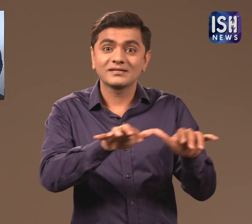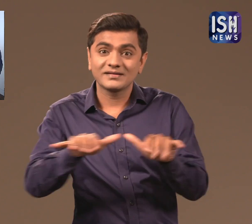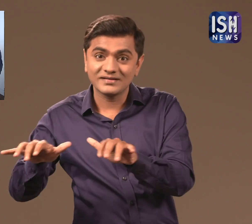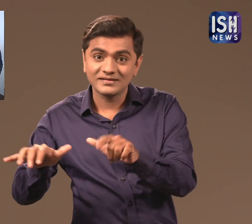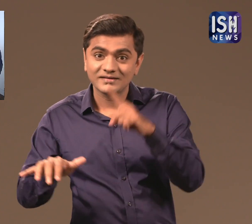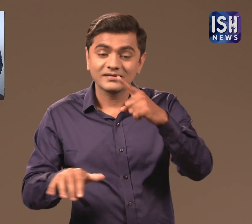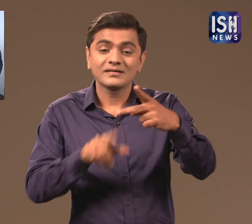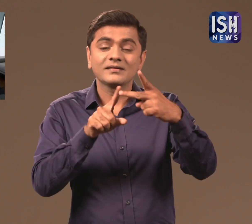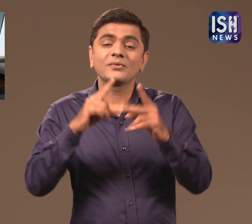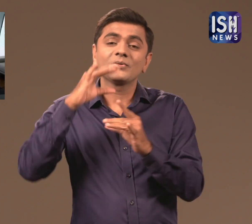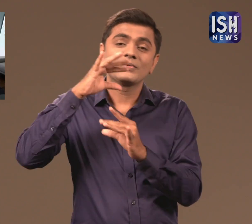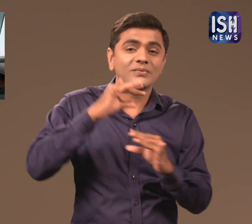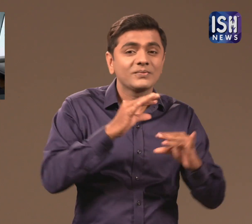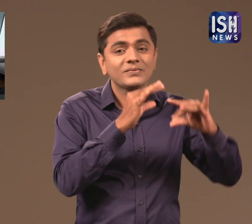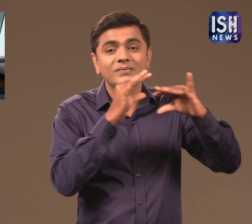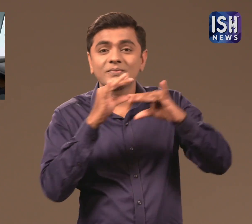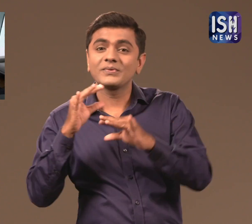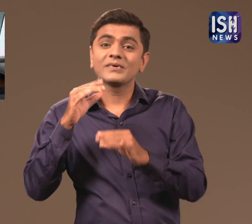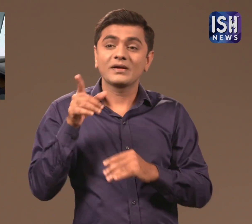is passionate about the piano and saxophone.